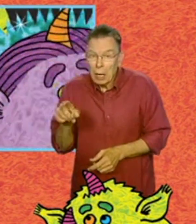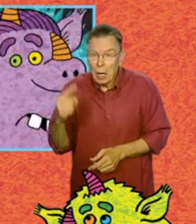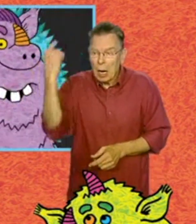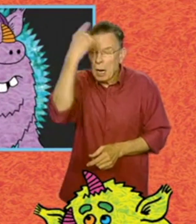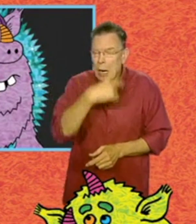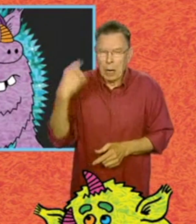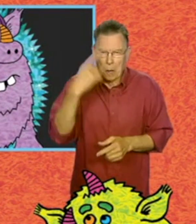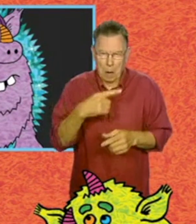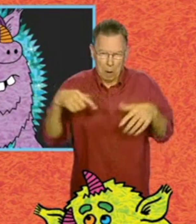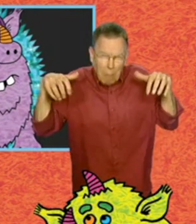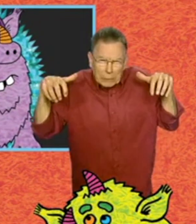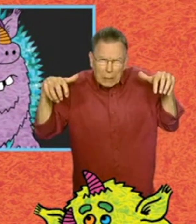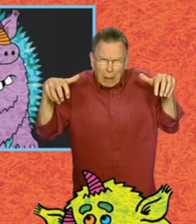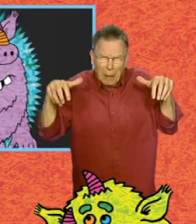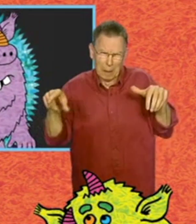and she turns into a monster.